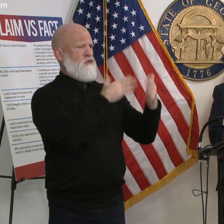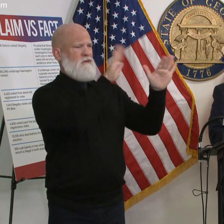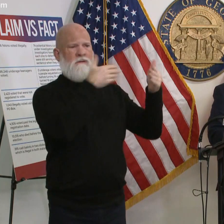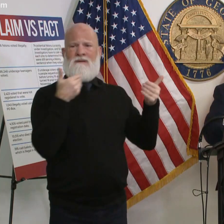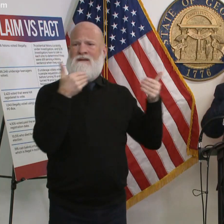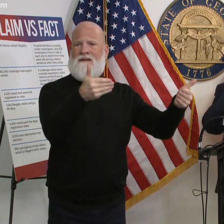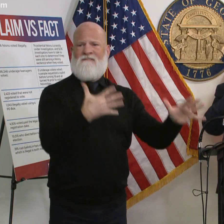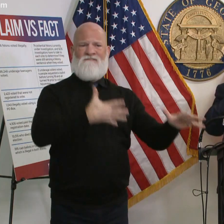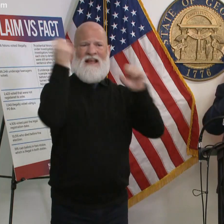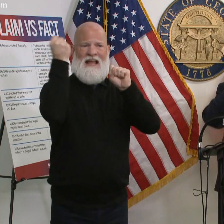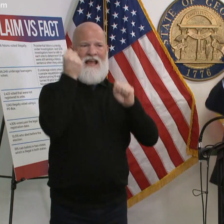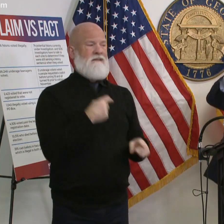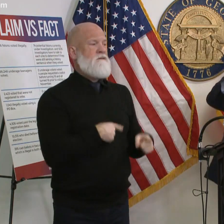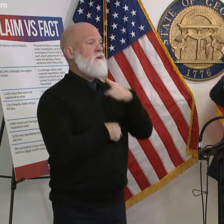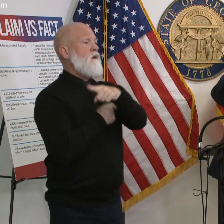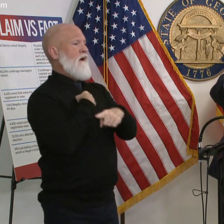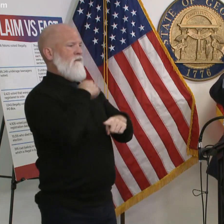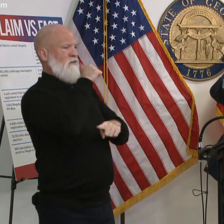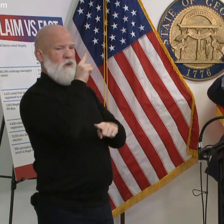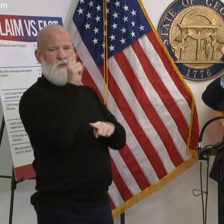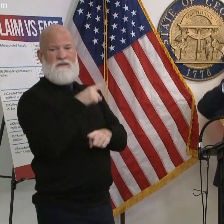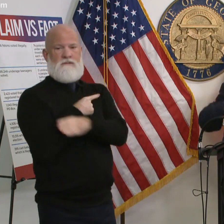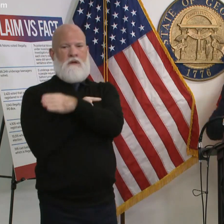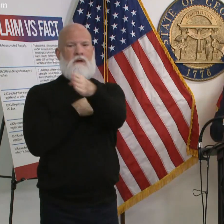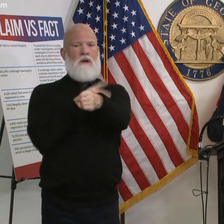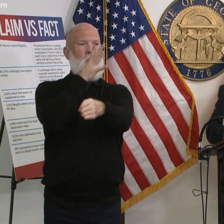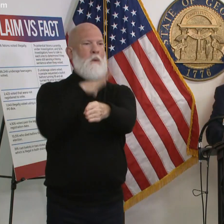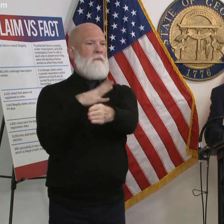tomorrow emails yes sorry she hadn't had one yet